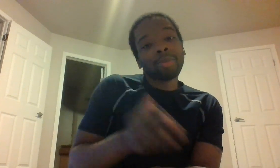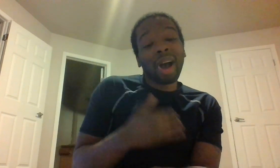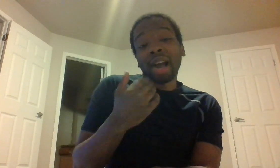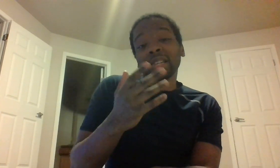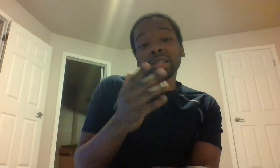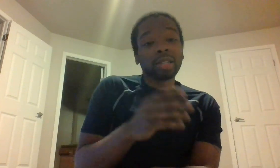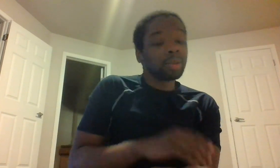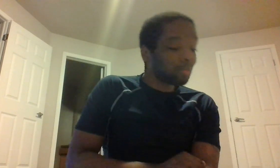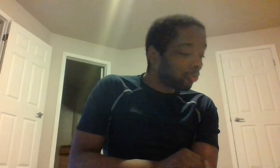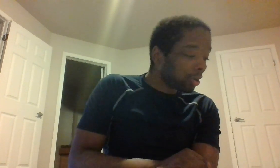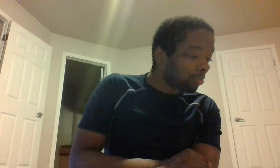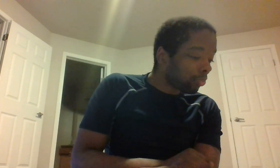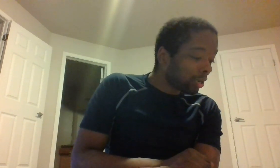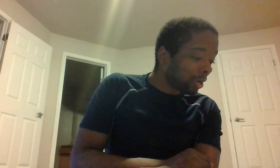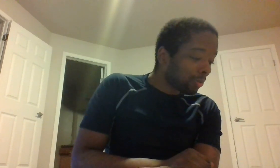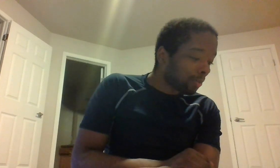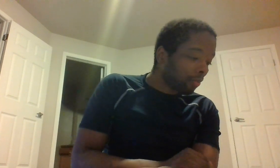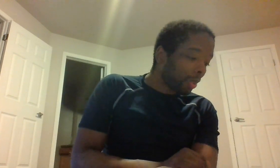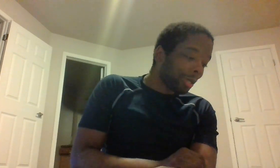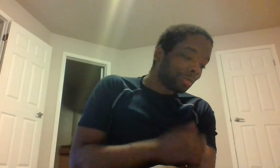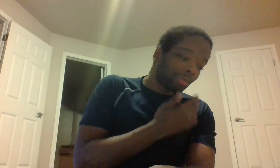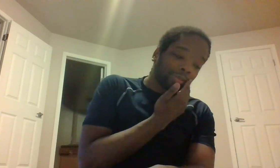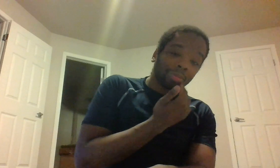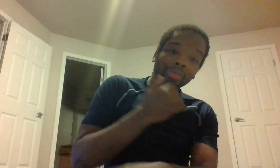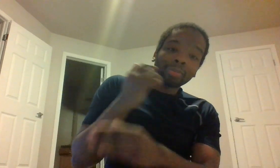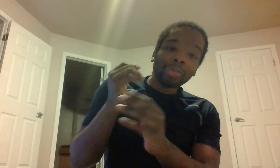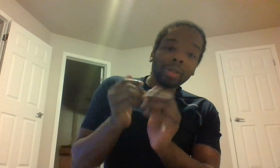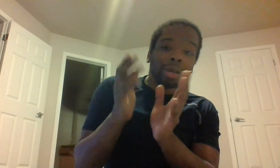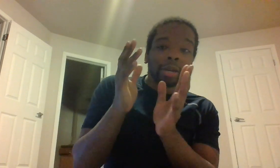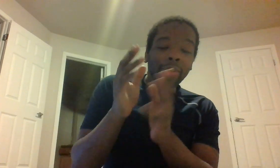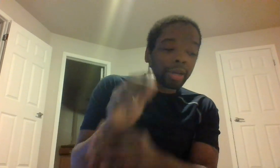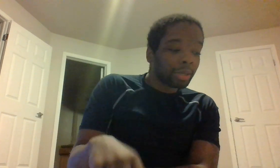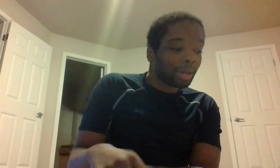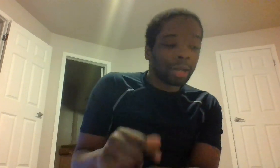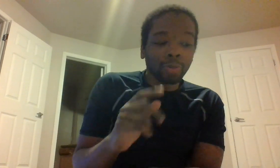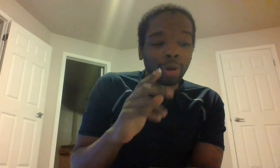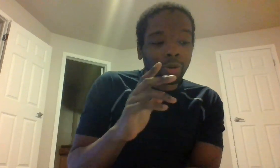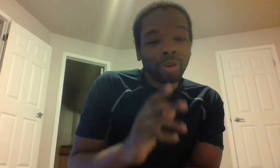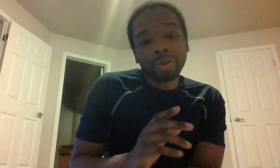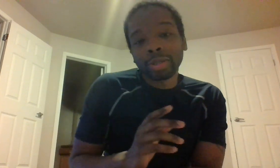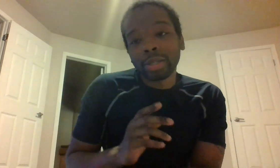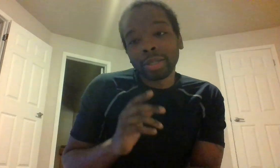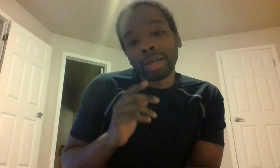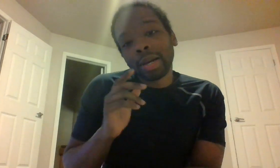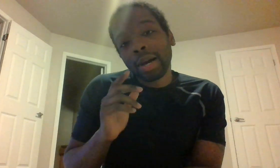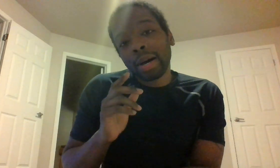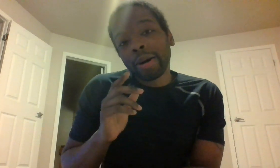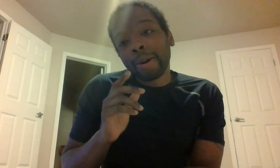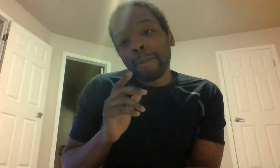i get this good freaking breakdown anyway that's radio frequencies um